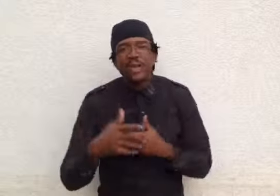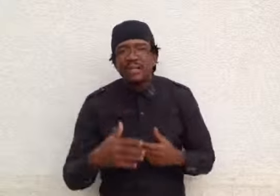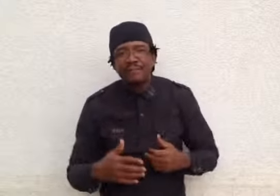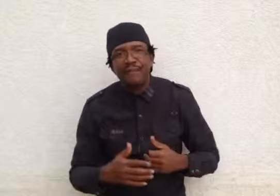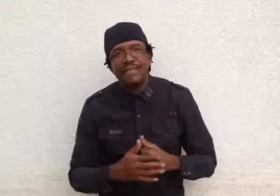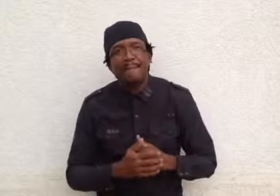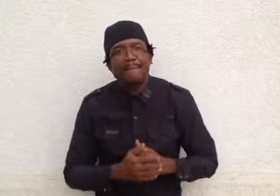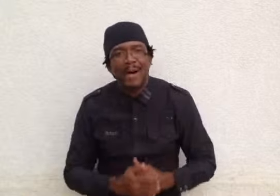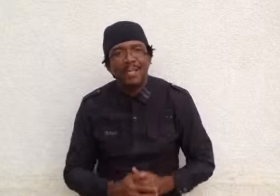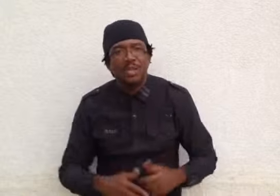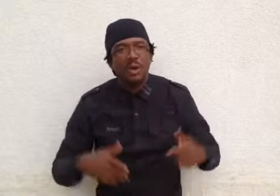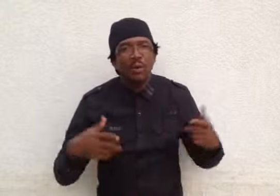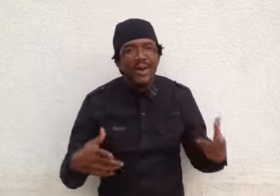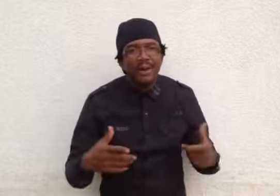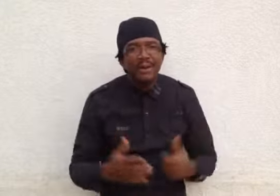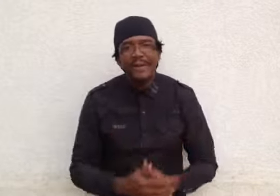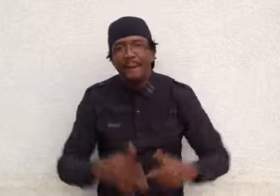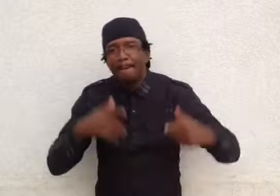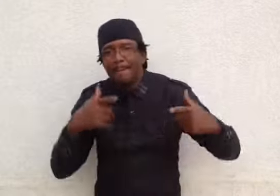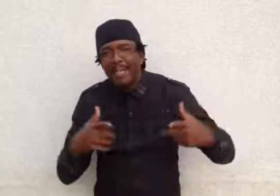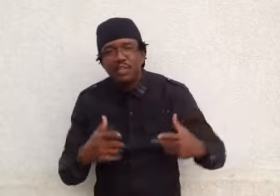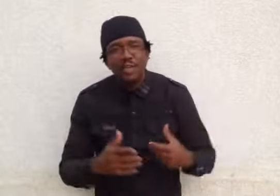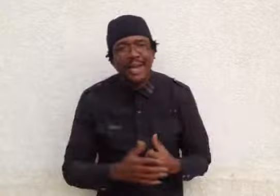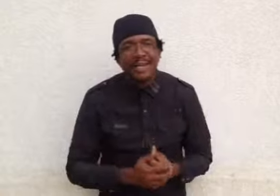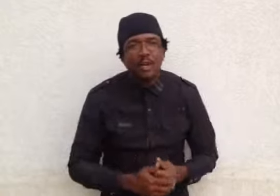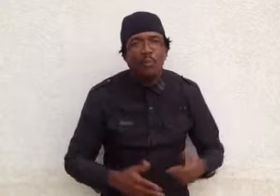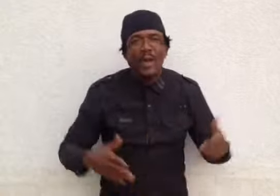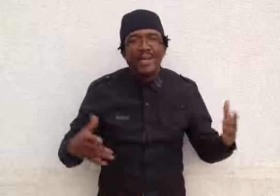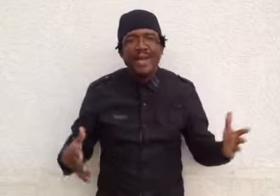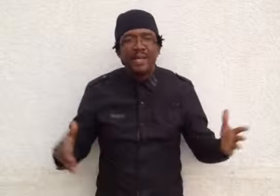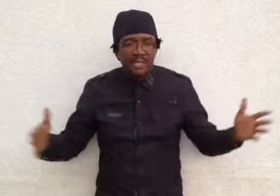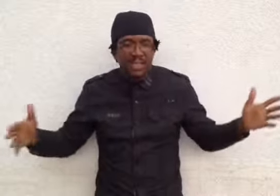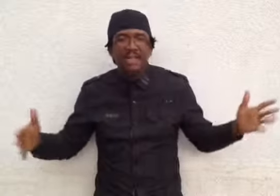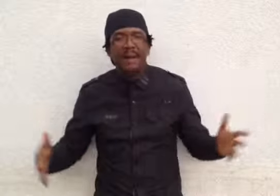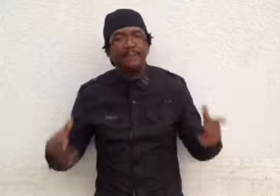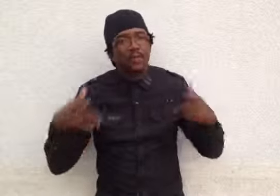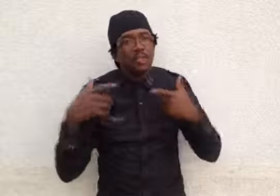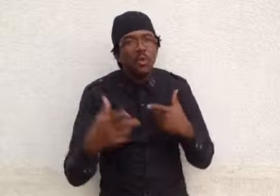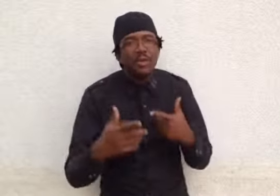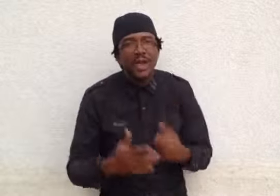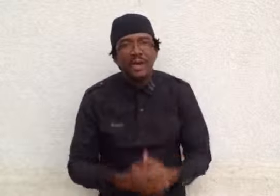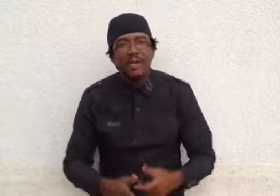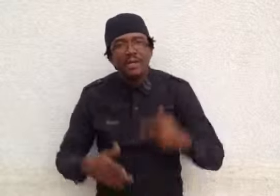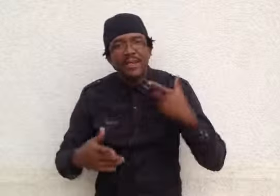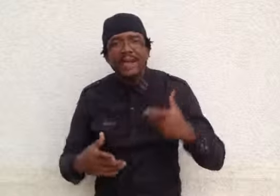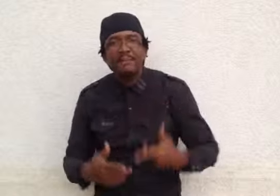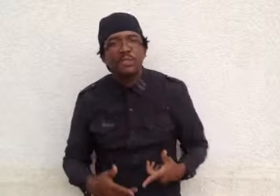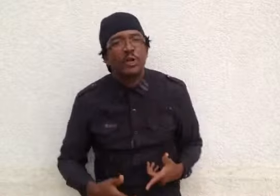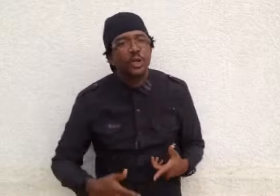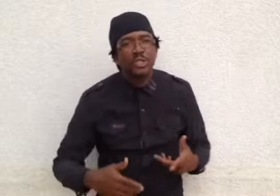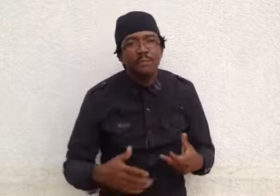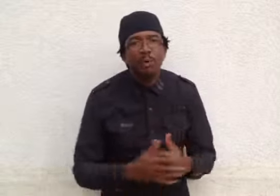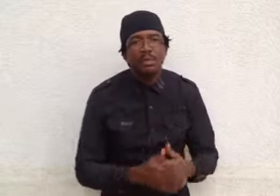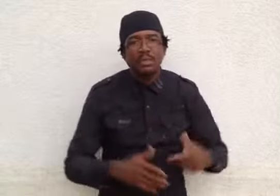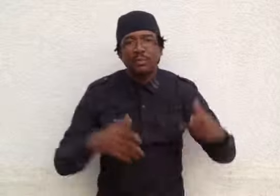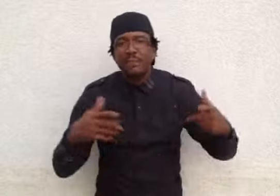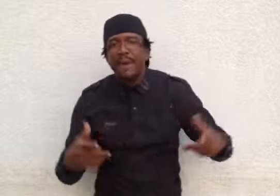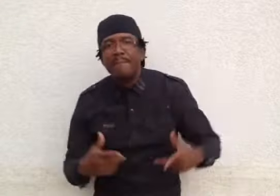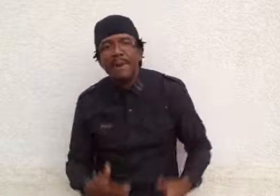21st of March, where? Maestro Night Club, wait day, Signum, UK, they must go, they gonna support it. Remember,